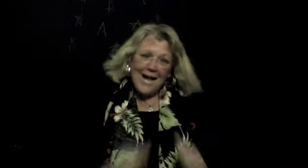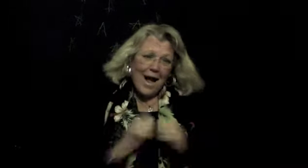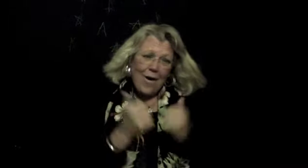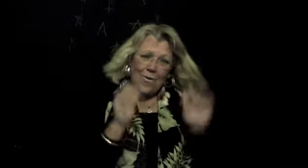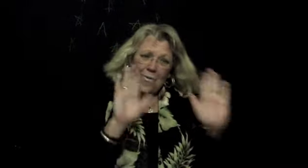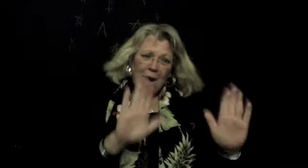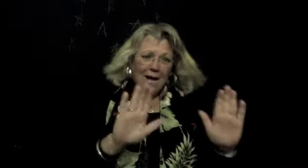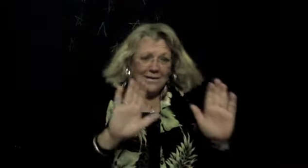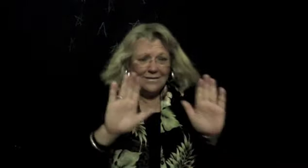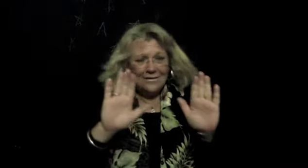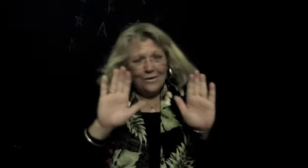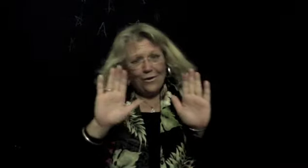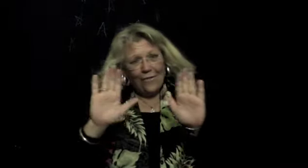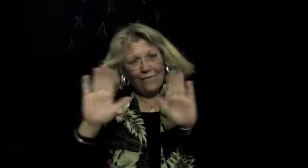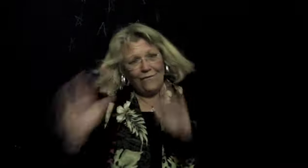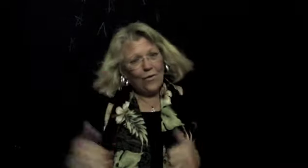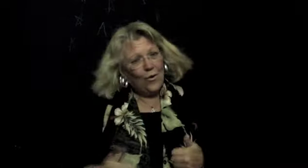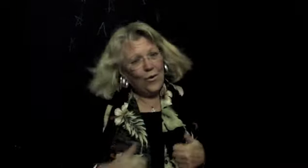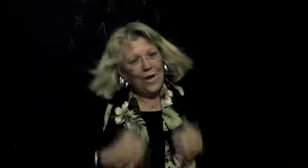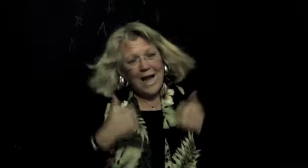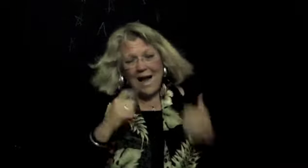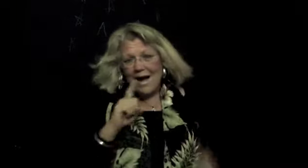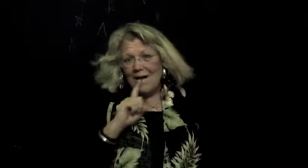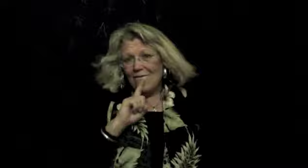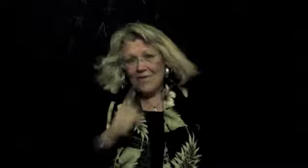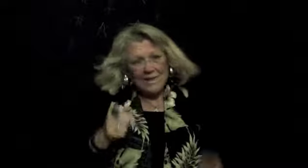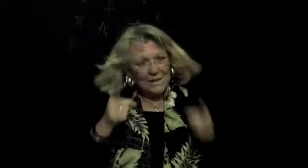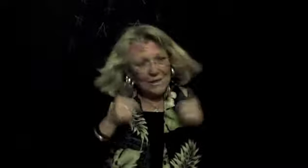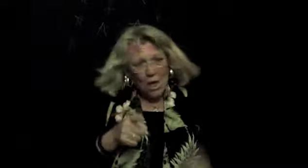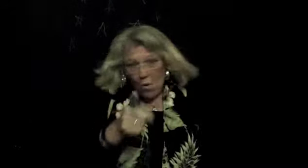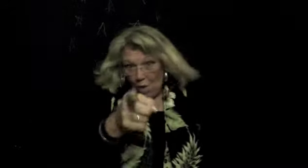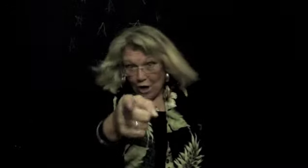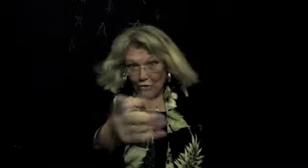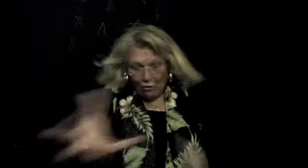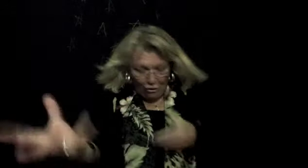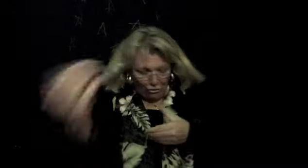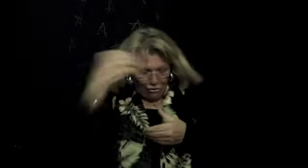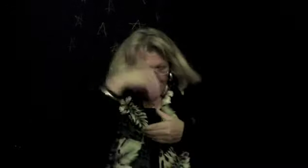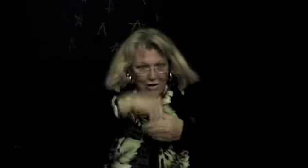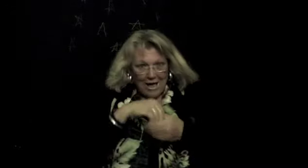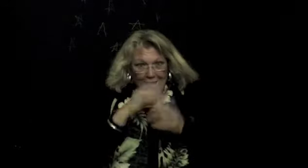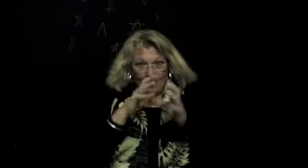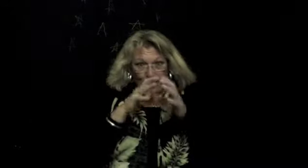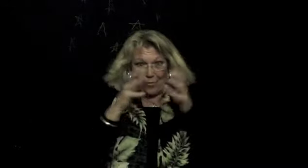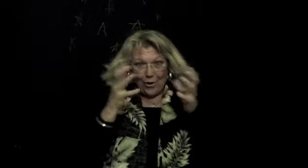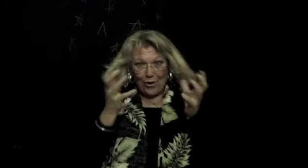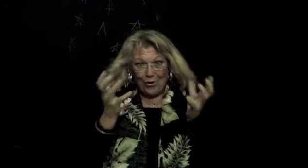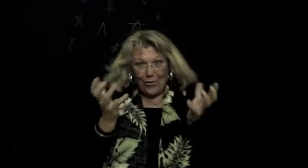How wonderful life is While you're in the woods